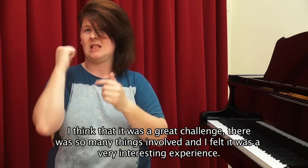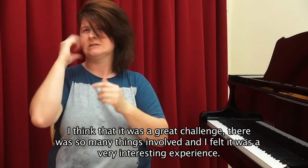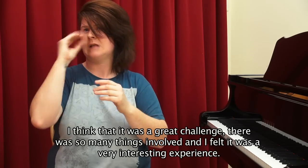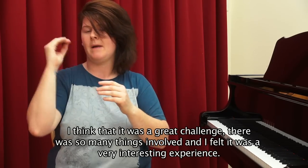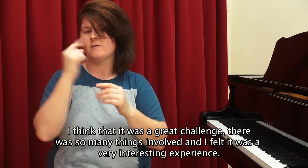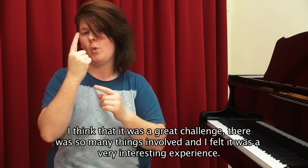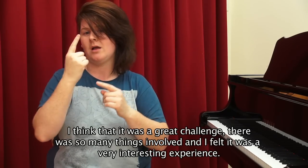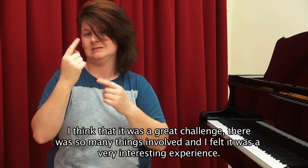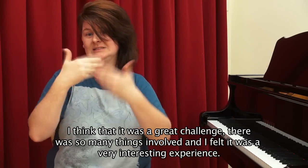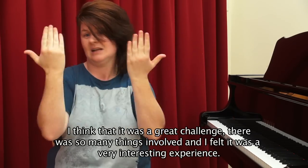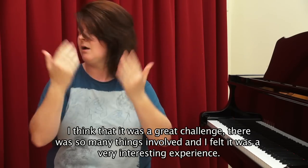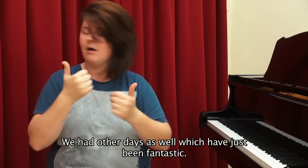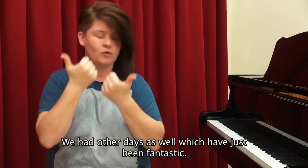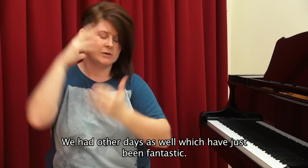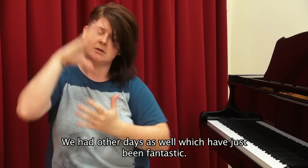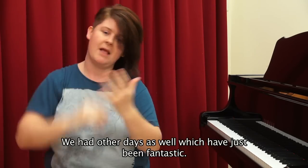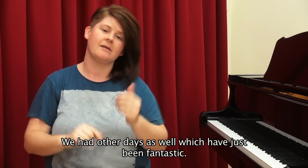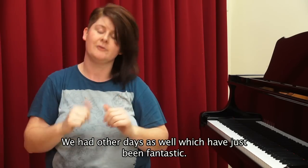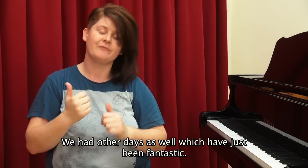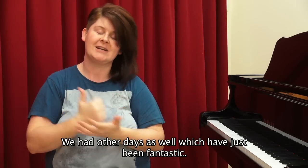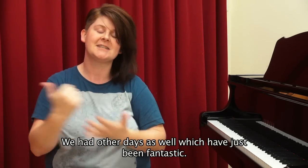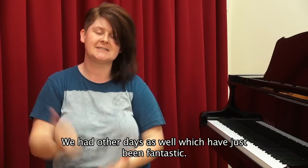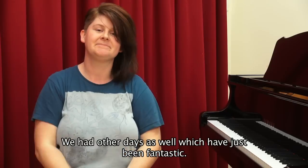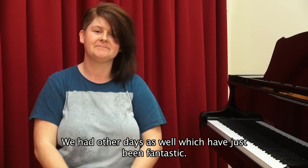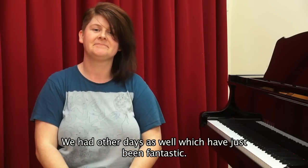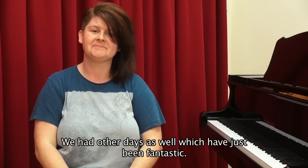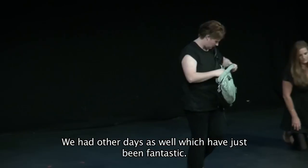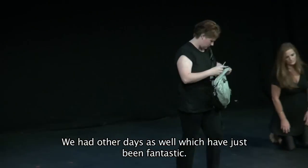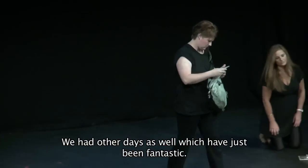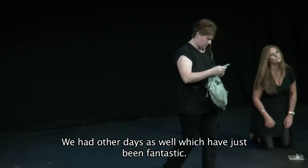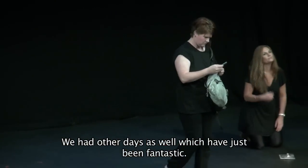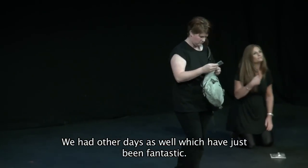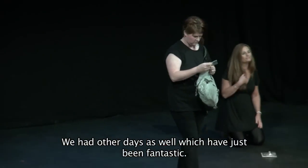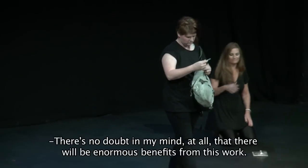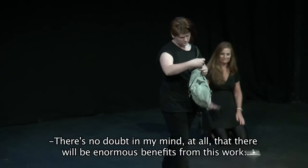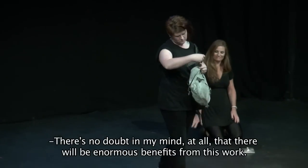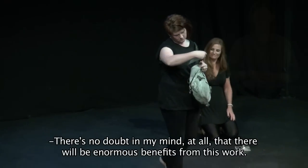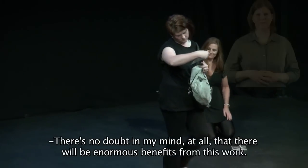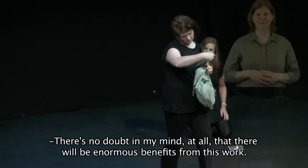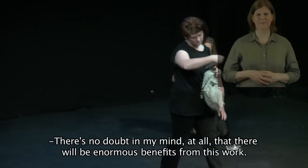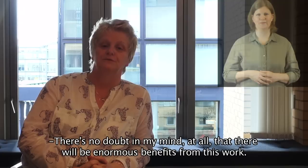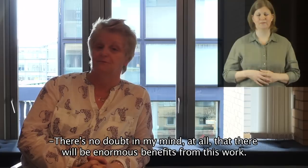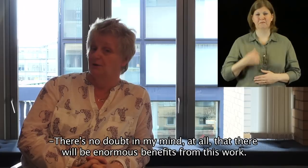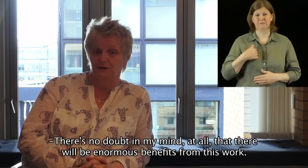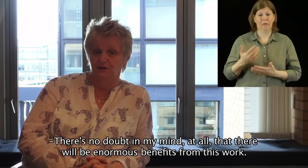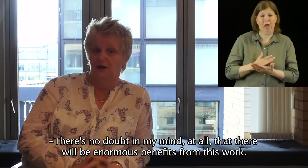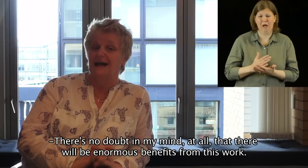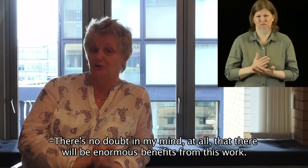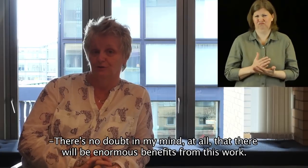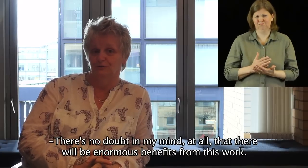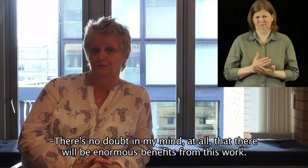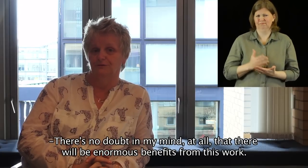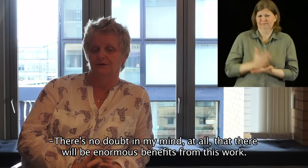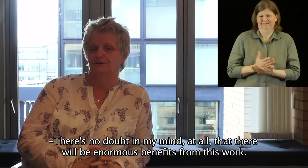interesting experience. had other days as well that have just been fantastic. There's no doubt in my mind